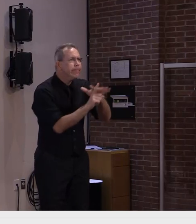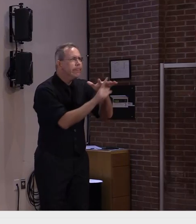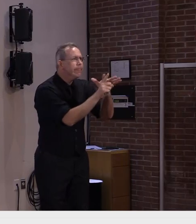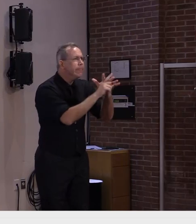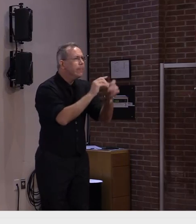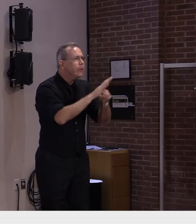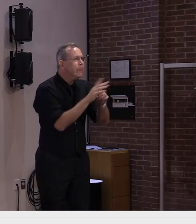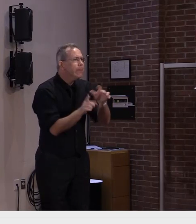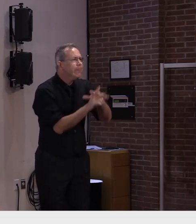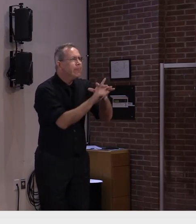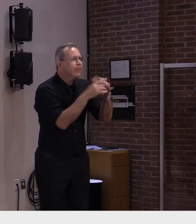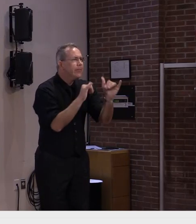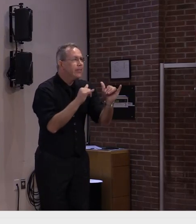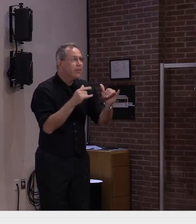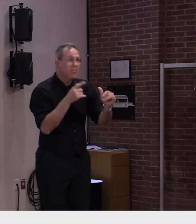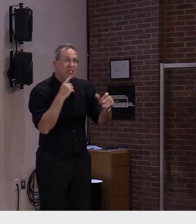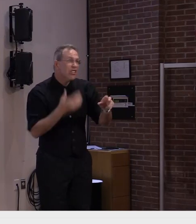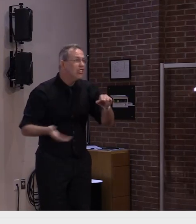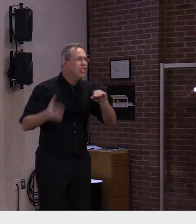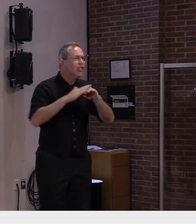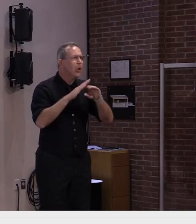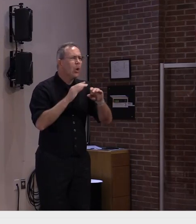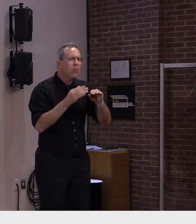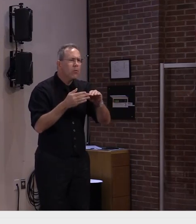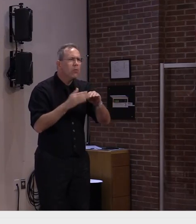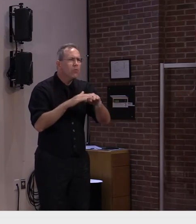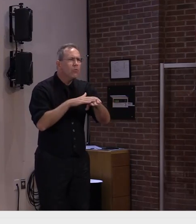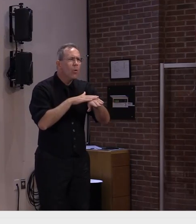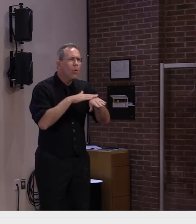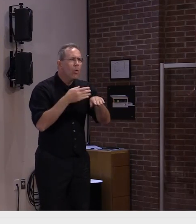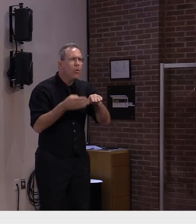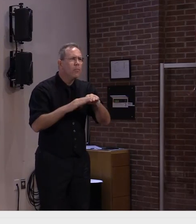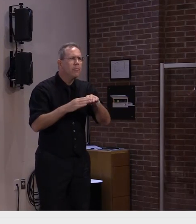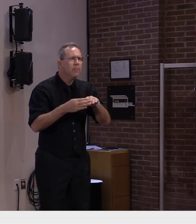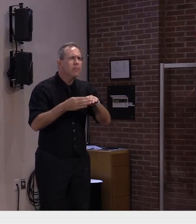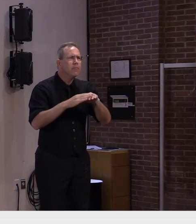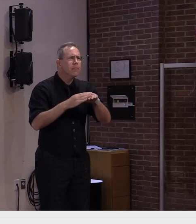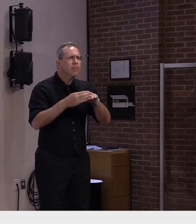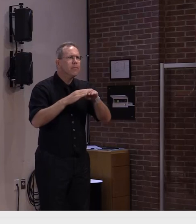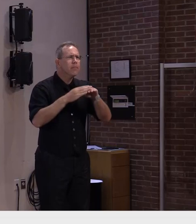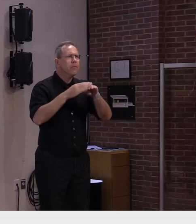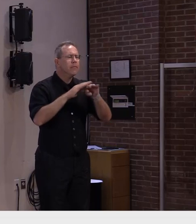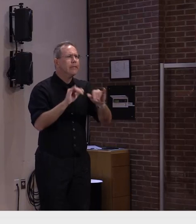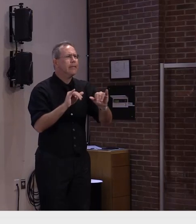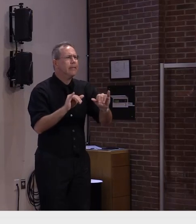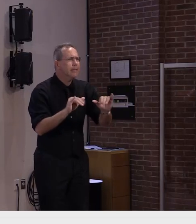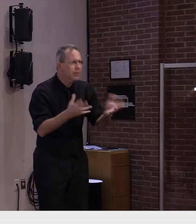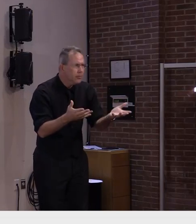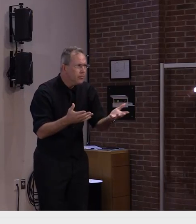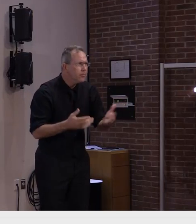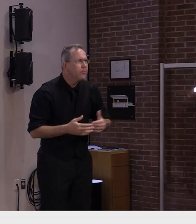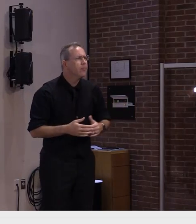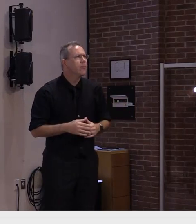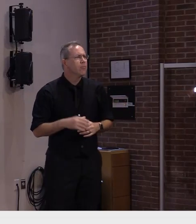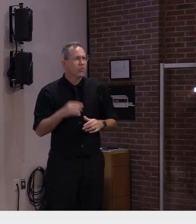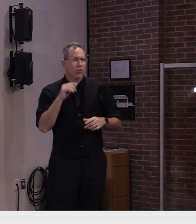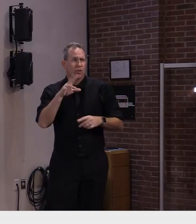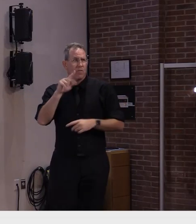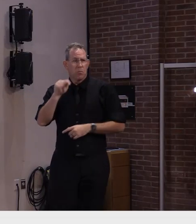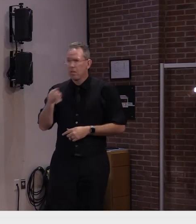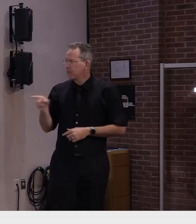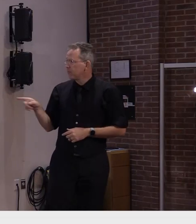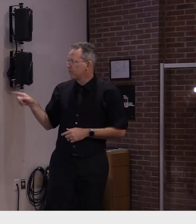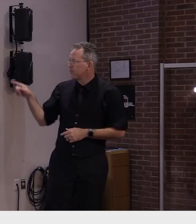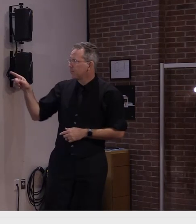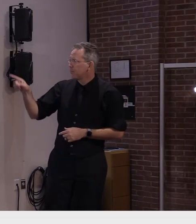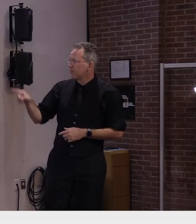starting to show signs of slowing down and when we look at vermont's numbers we see a similar trend where cases have shot up in terms